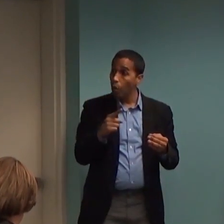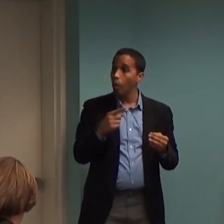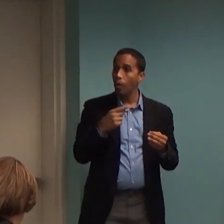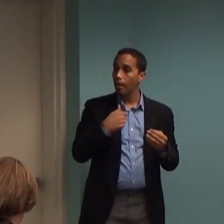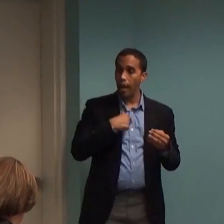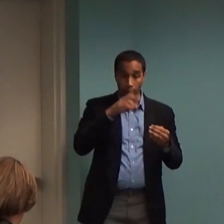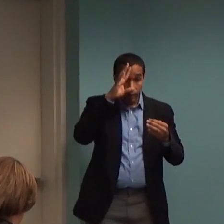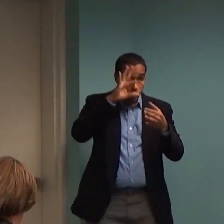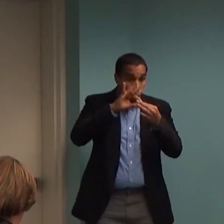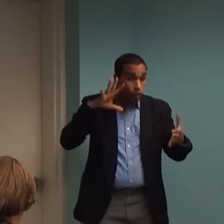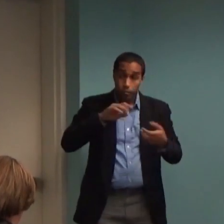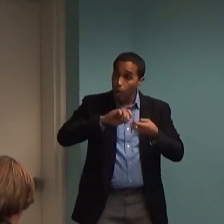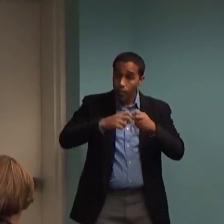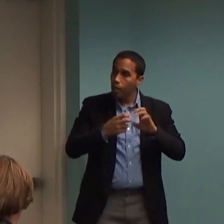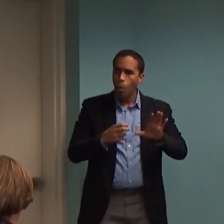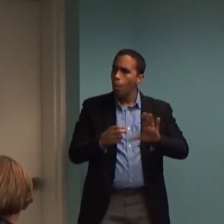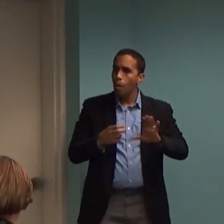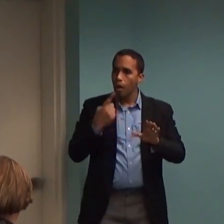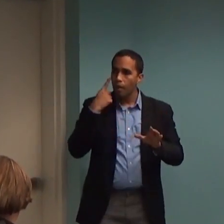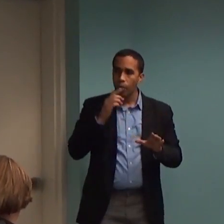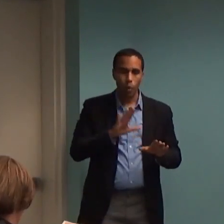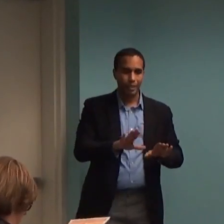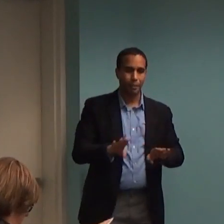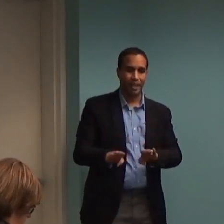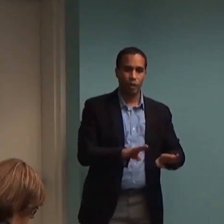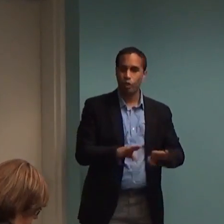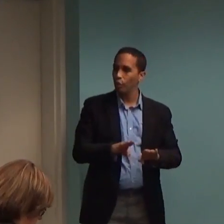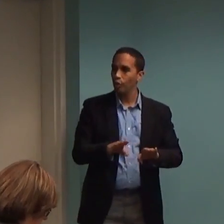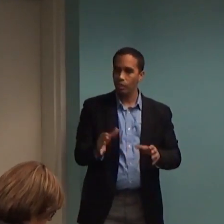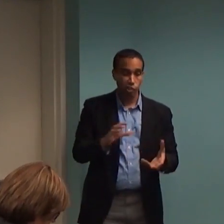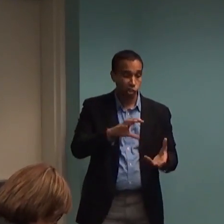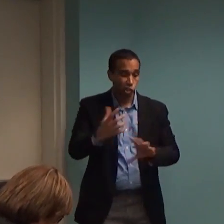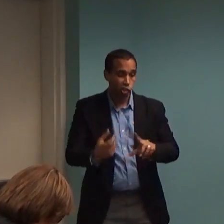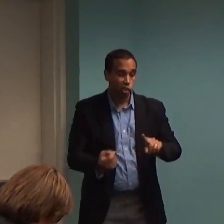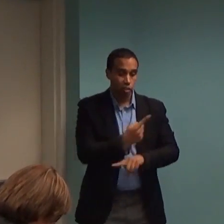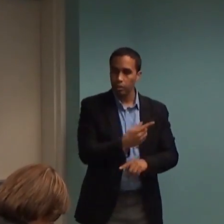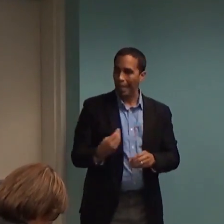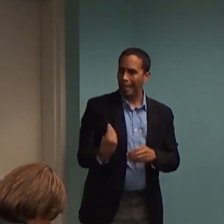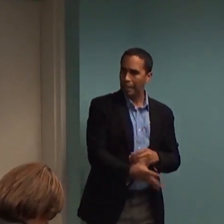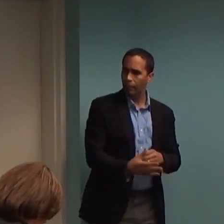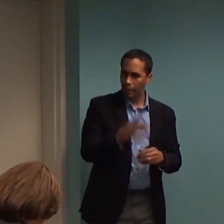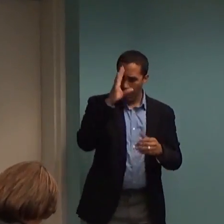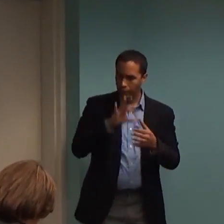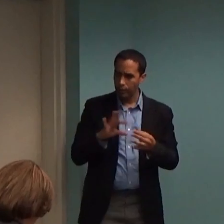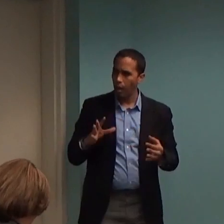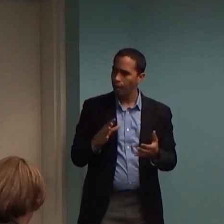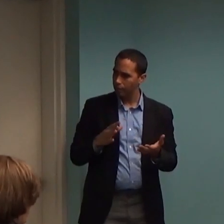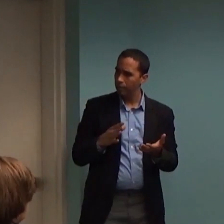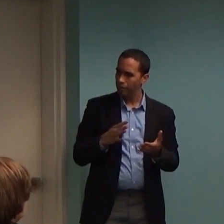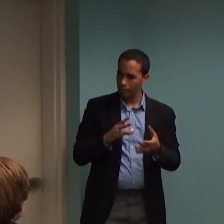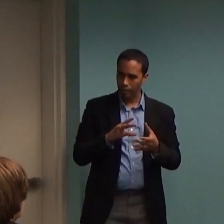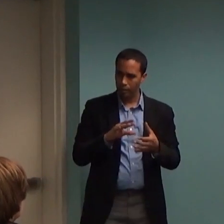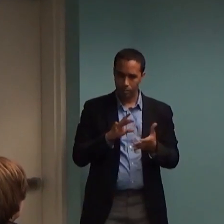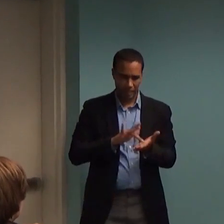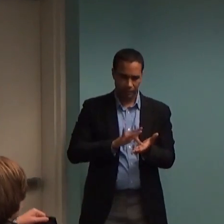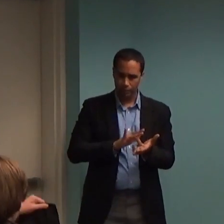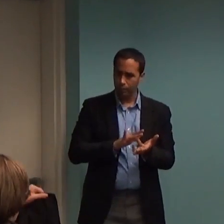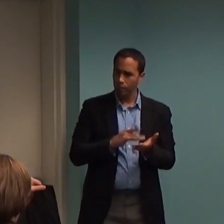problems. The reason for that, by the way, is that antipsychotic medications have an important